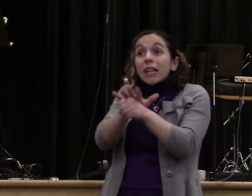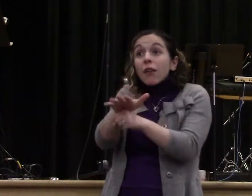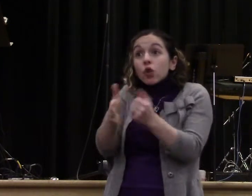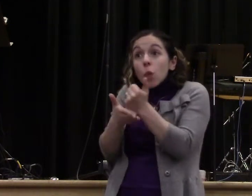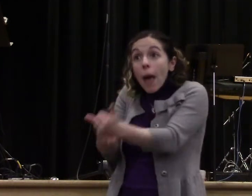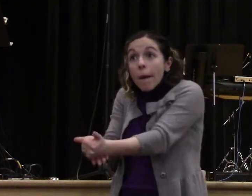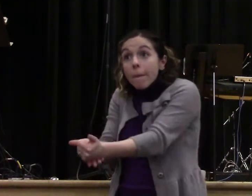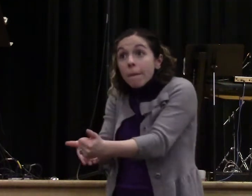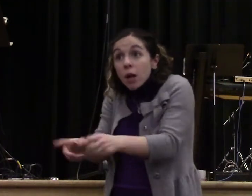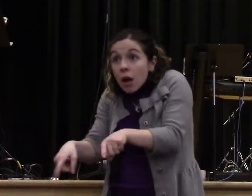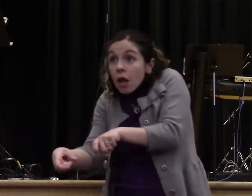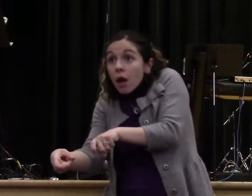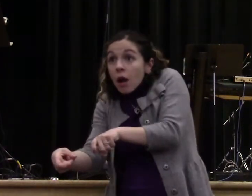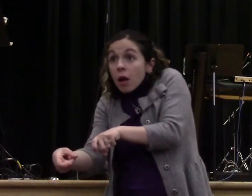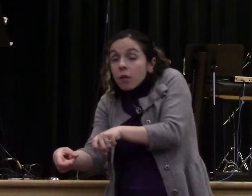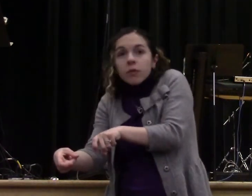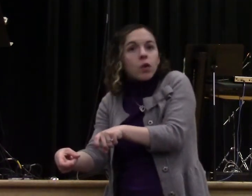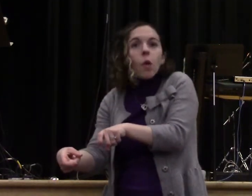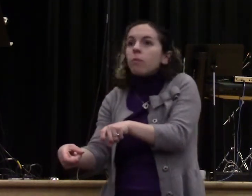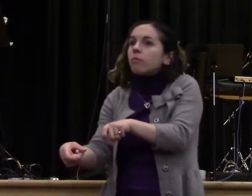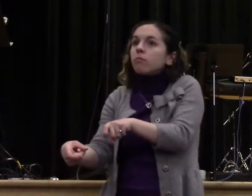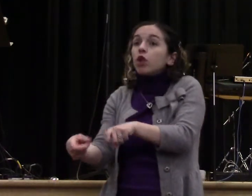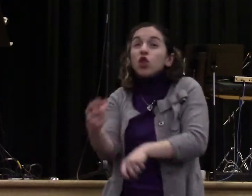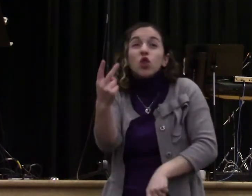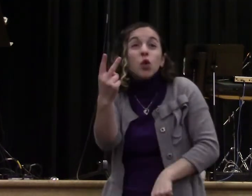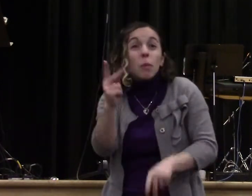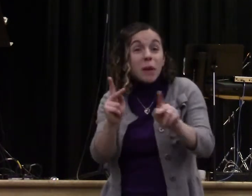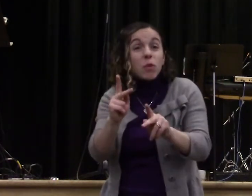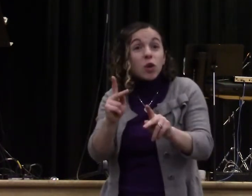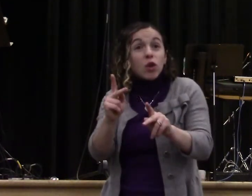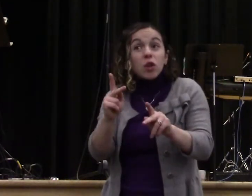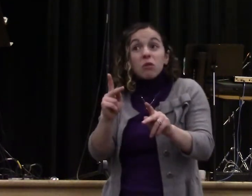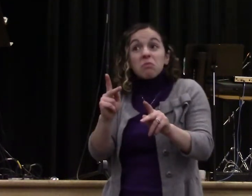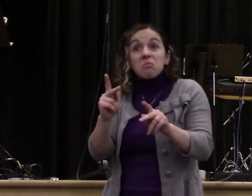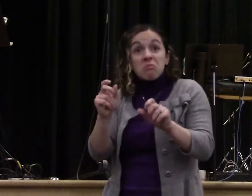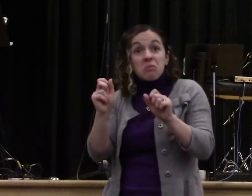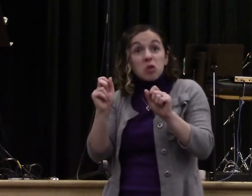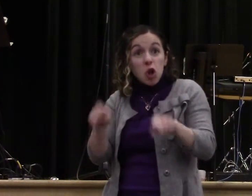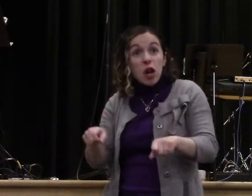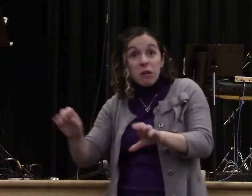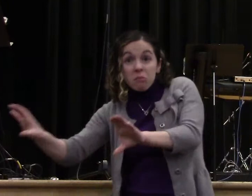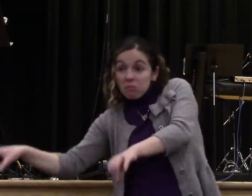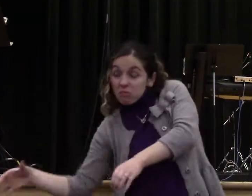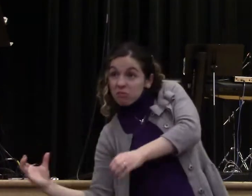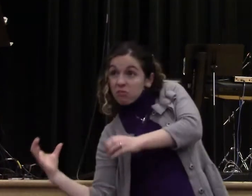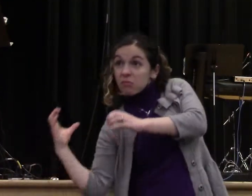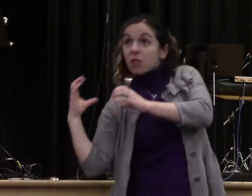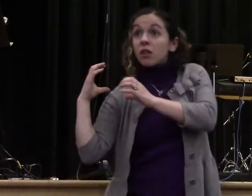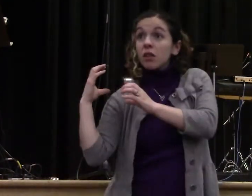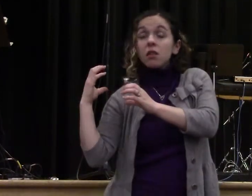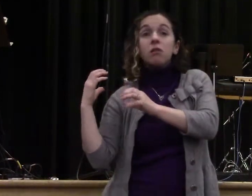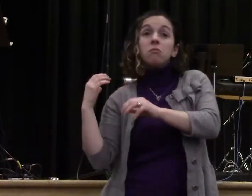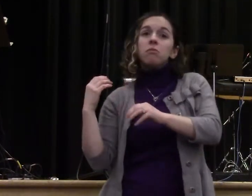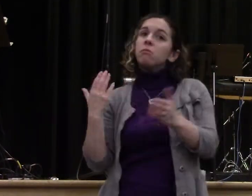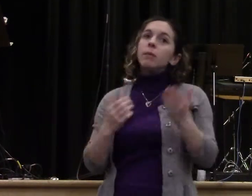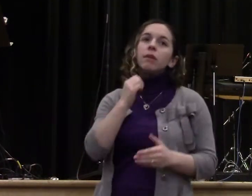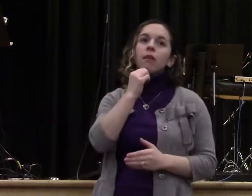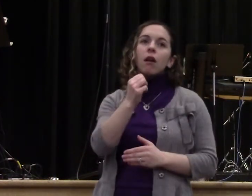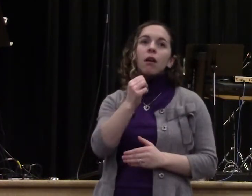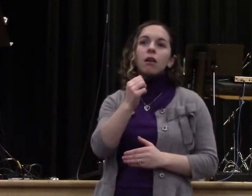But that small band of brotherhood, that group of four, were able to see God do a great miracle. You know, I